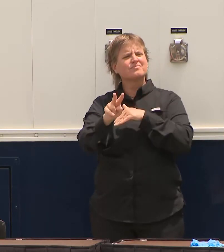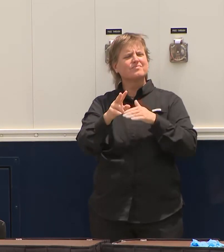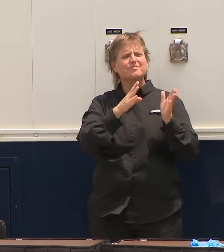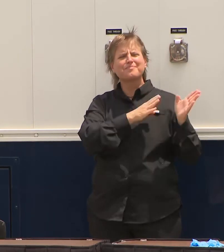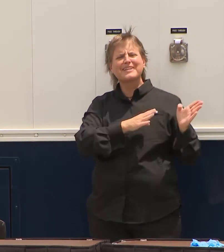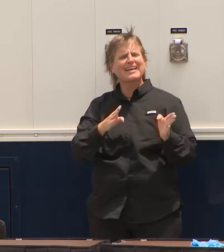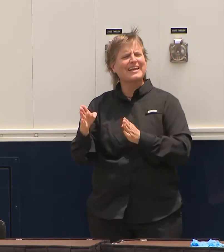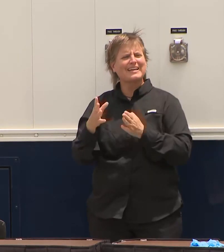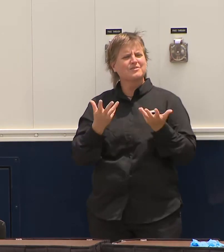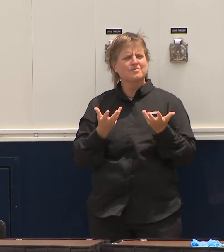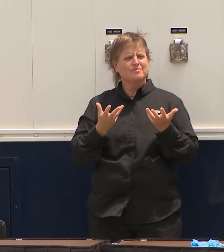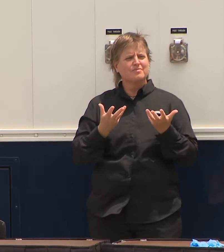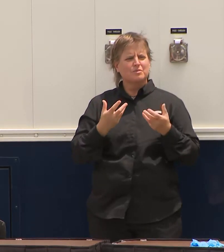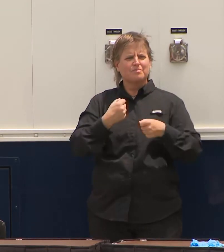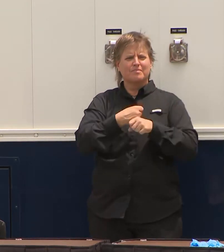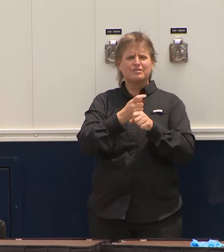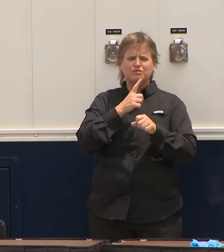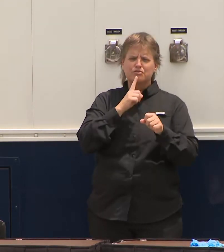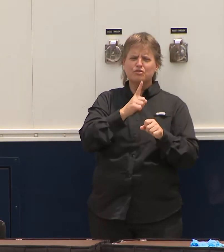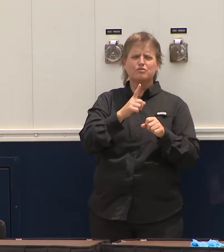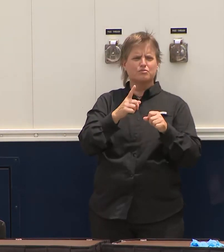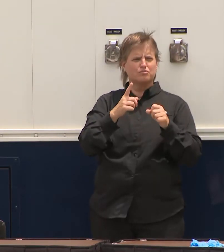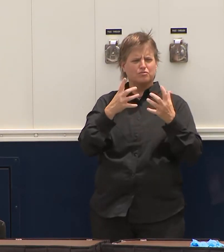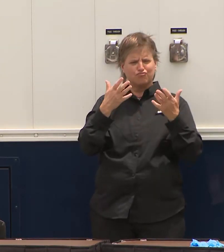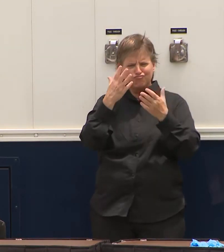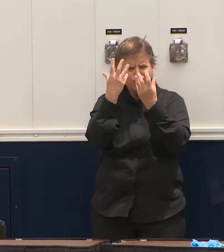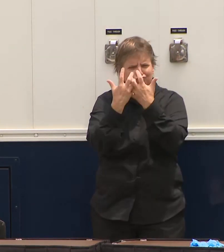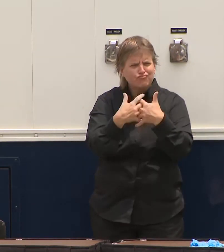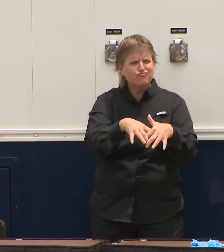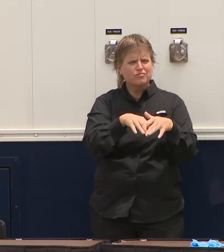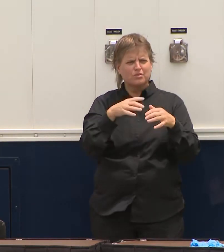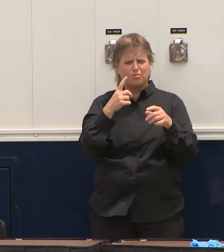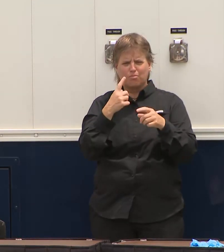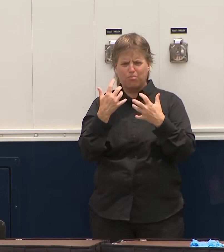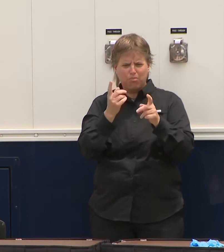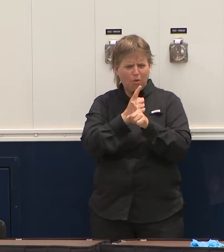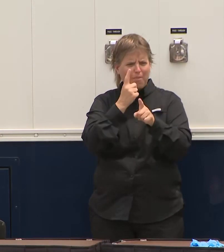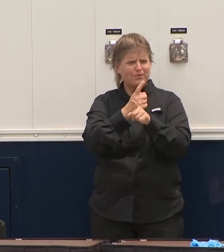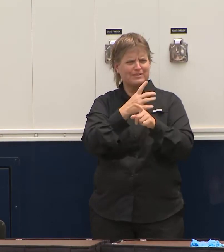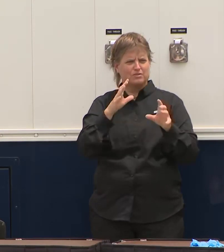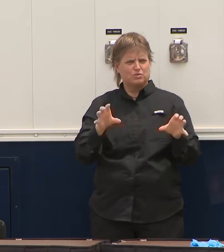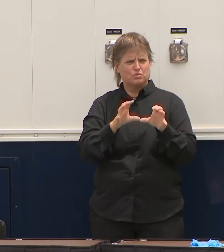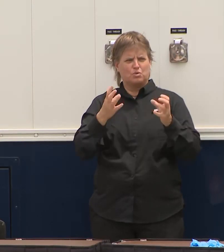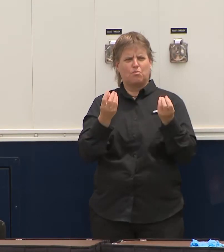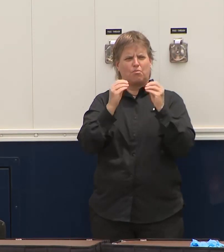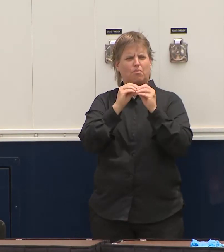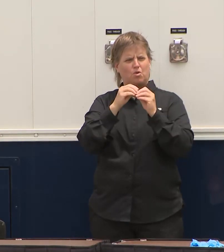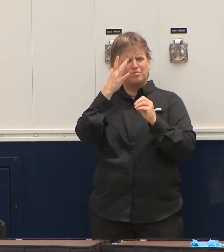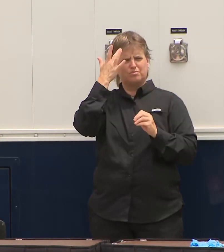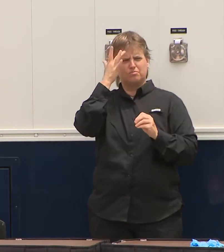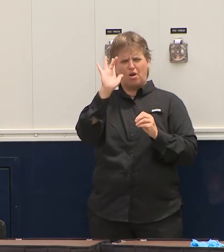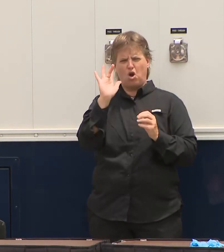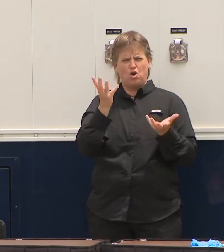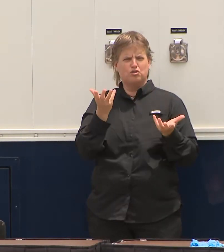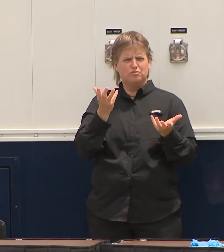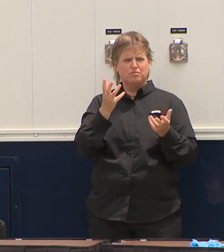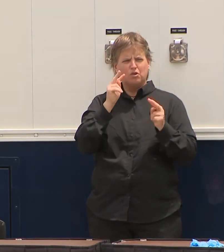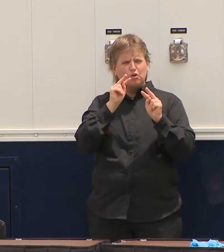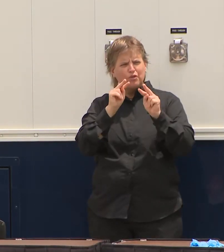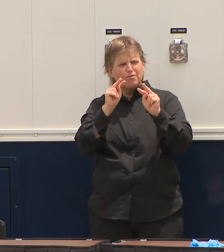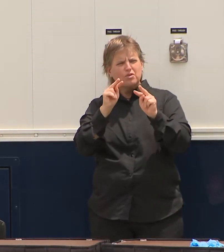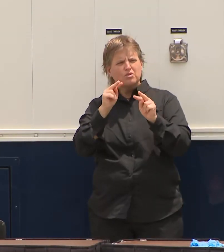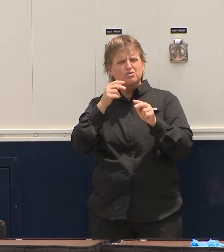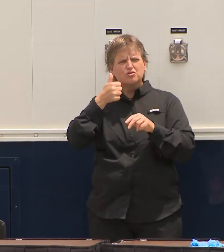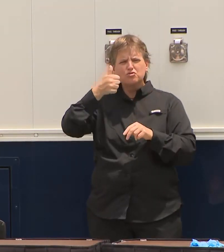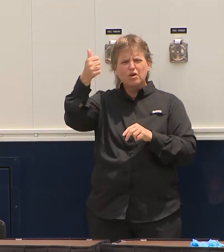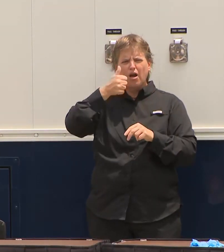But I think there's ways that we can now do that much smarter. But the travel, I think, is something that we're really going to have to build in some protections